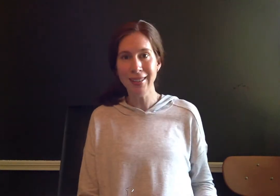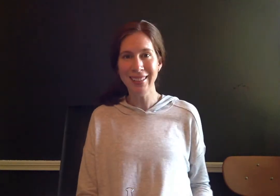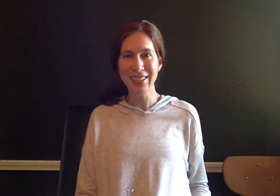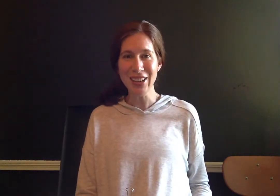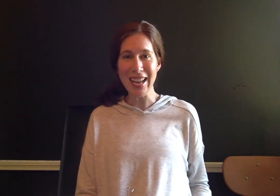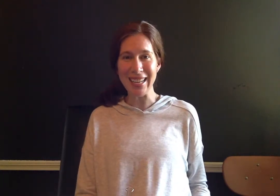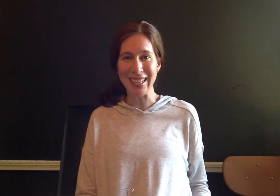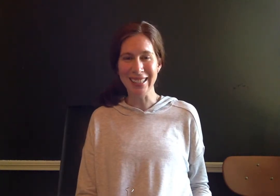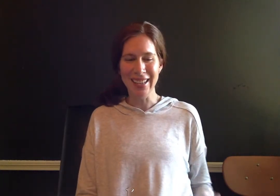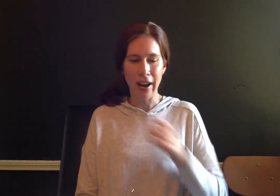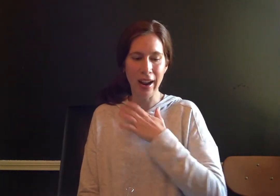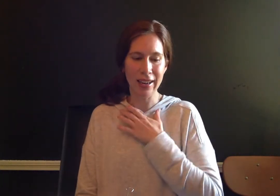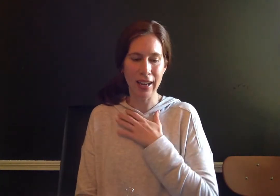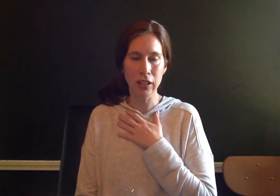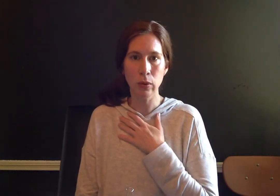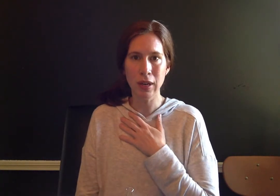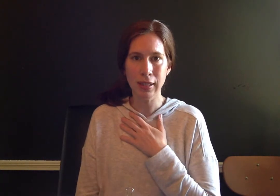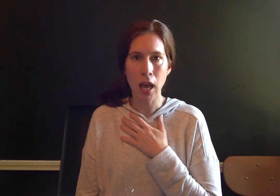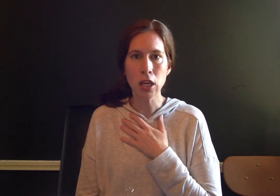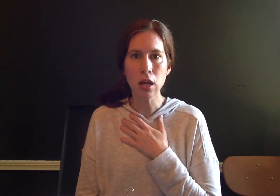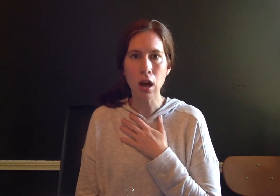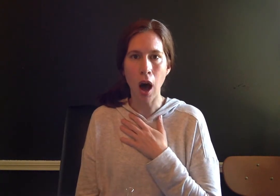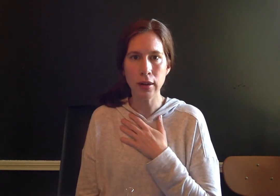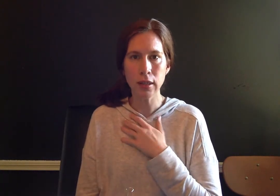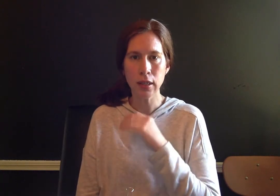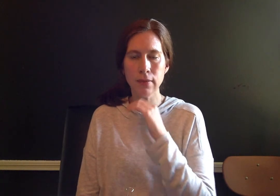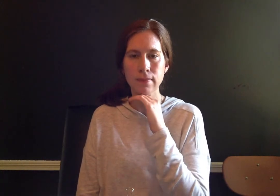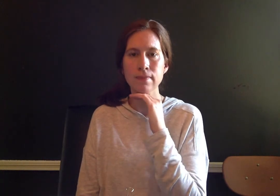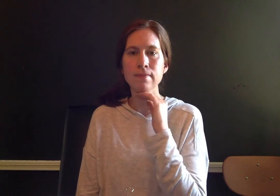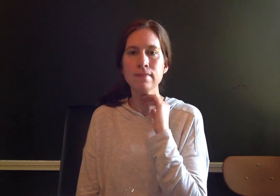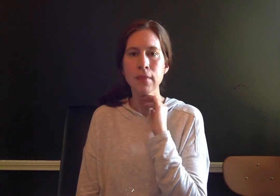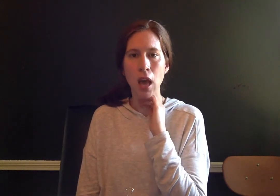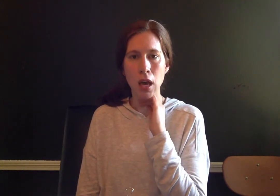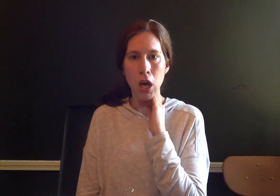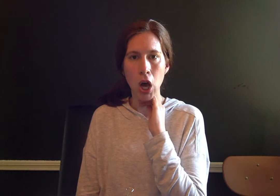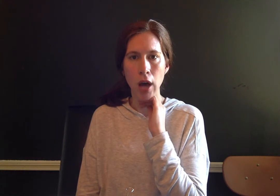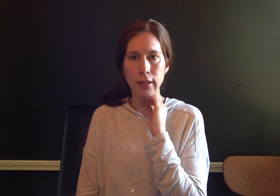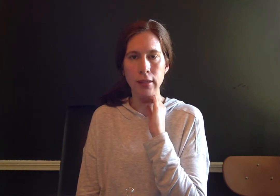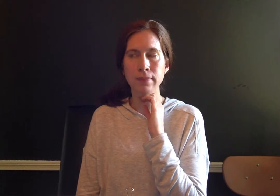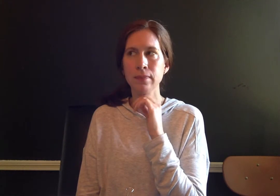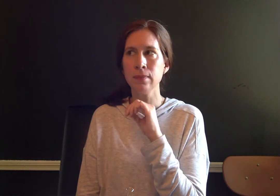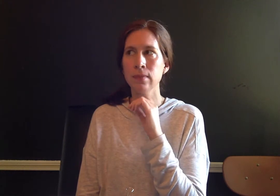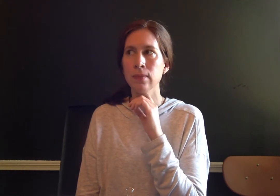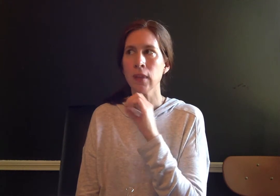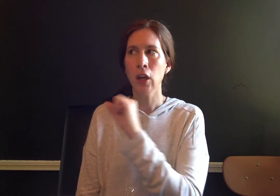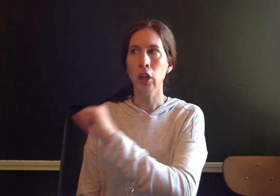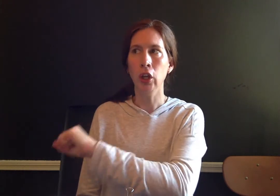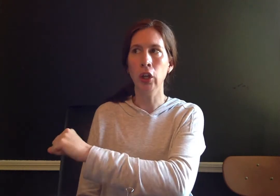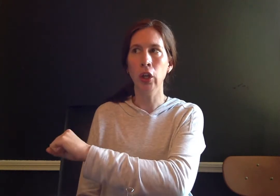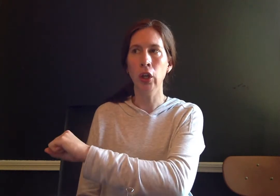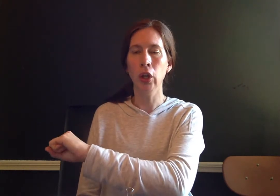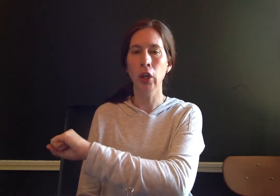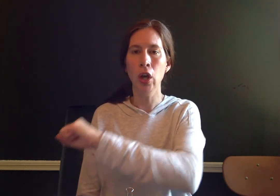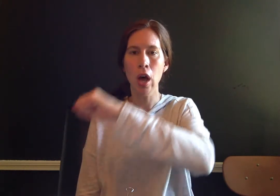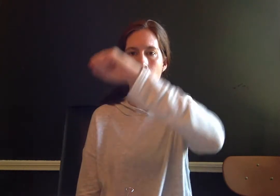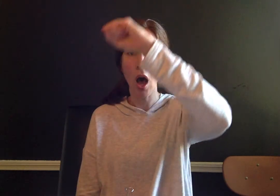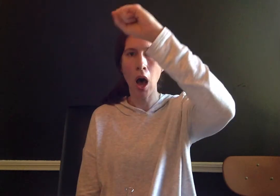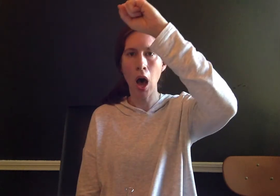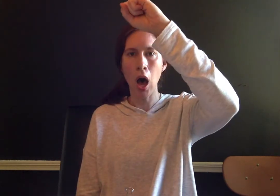Good. All right. Next word is got. Got. G A